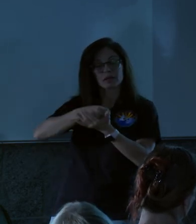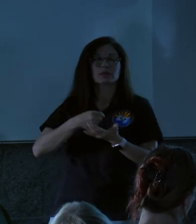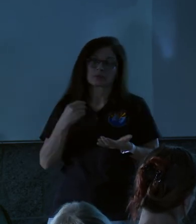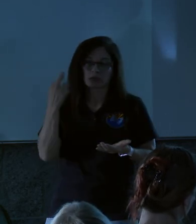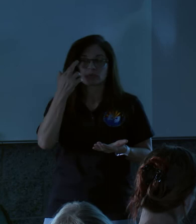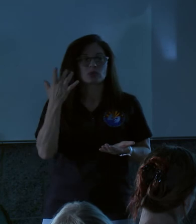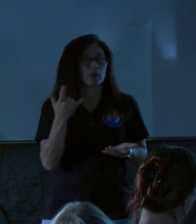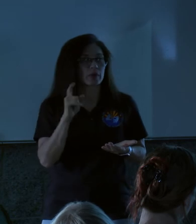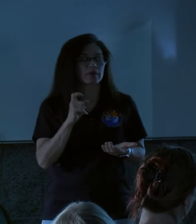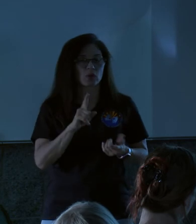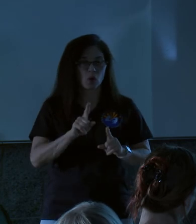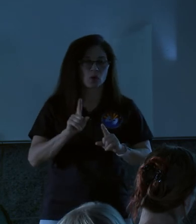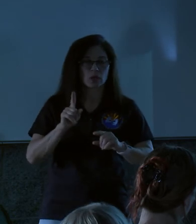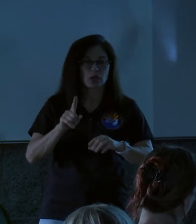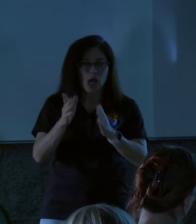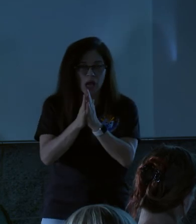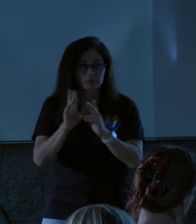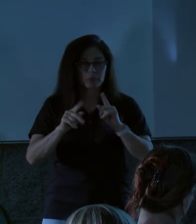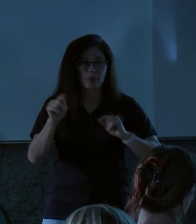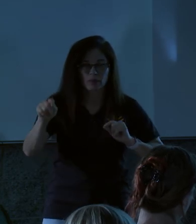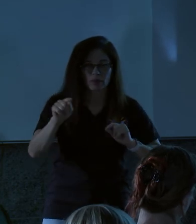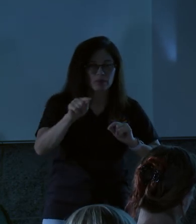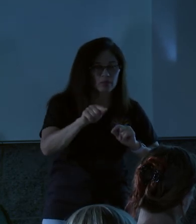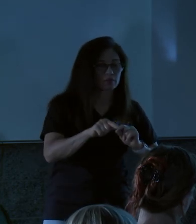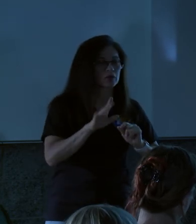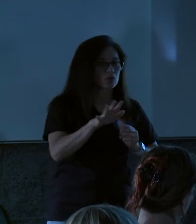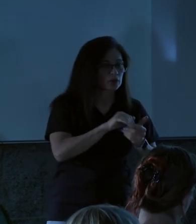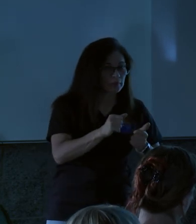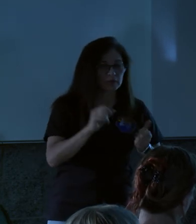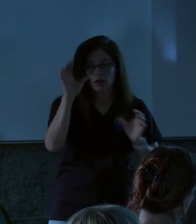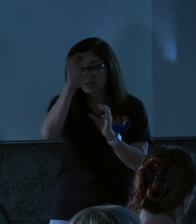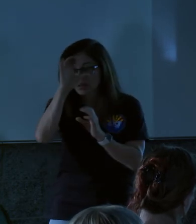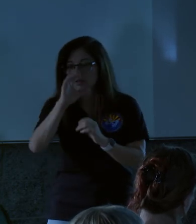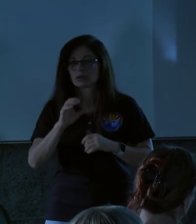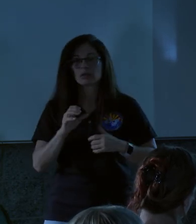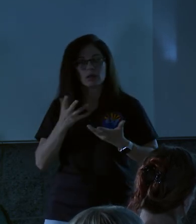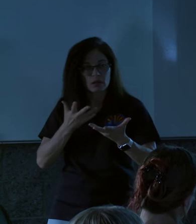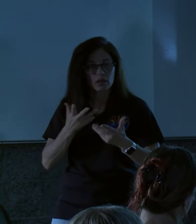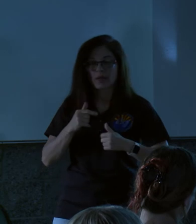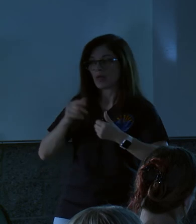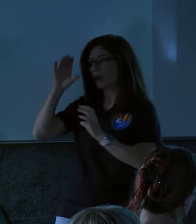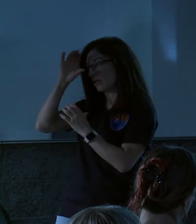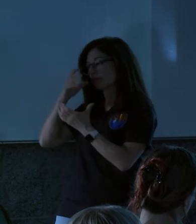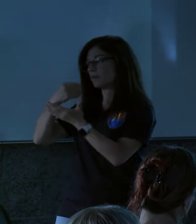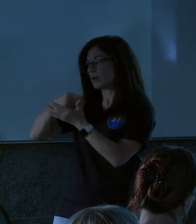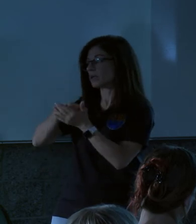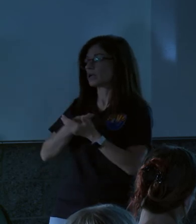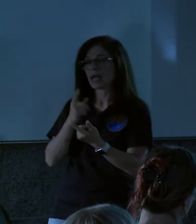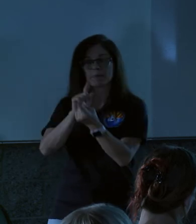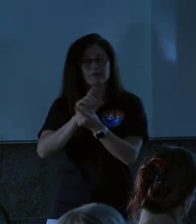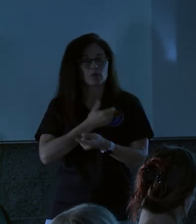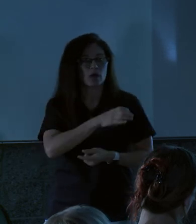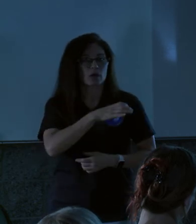that's why we had to go knock on doors and, you know, basically go search for funding, and meet with our congressional